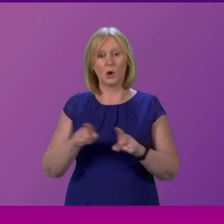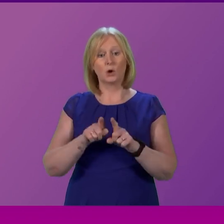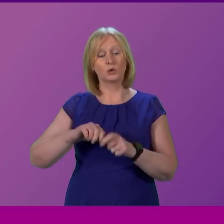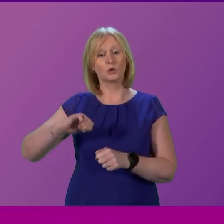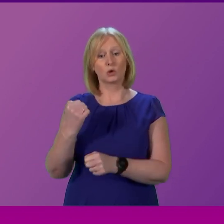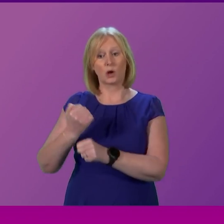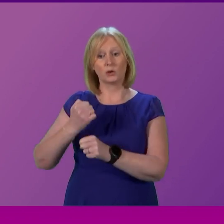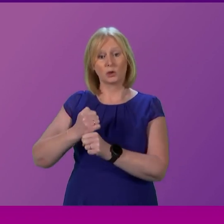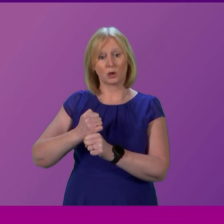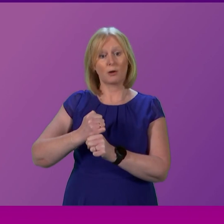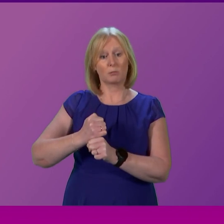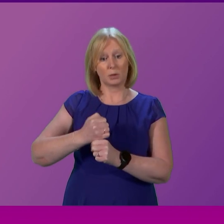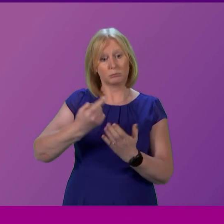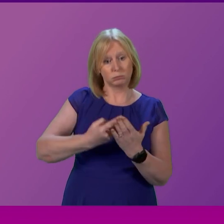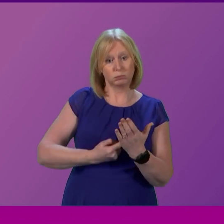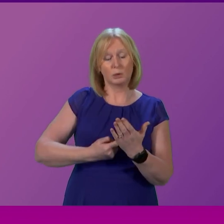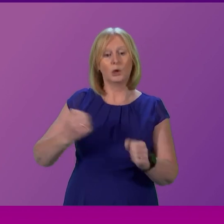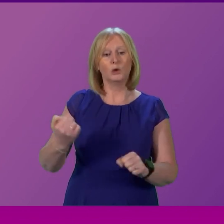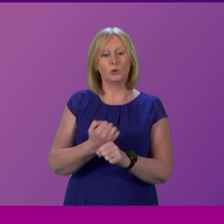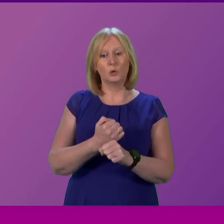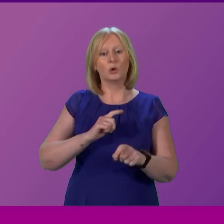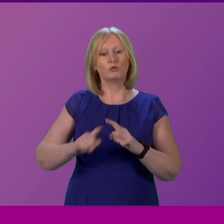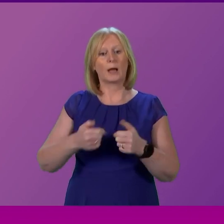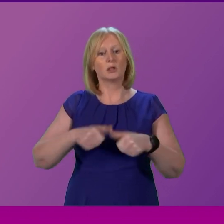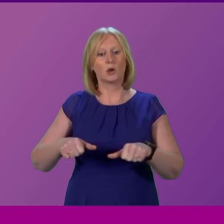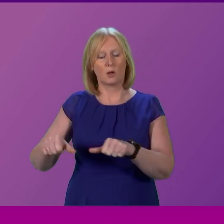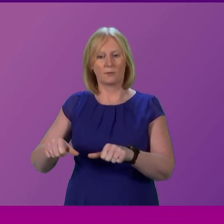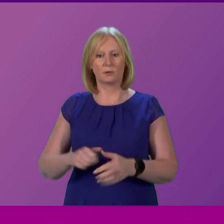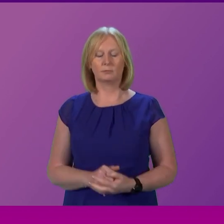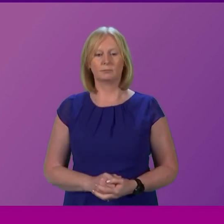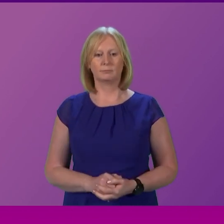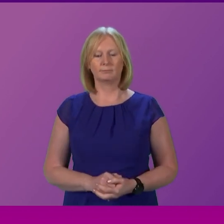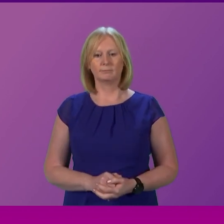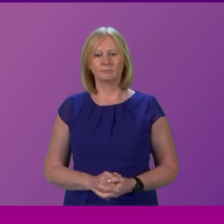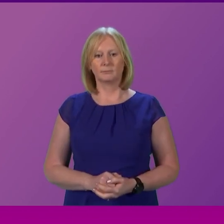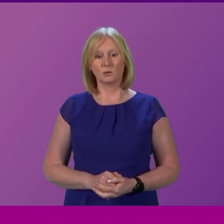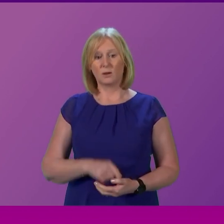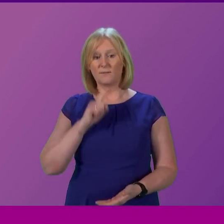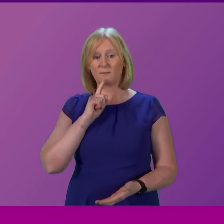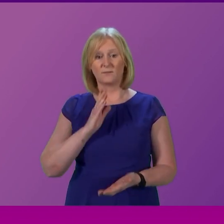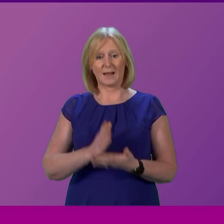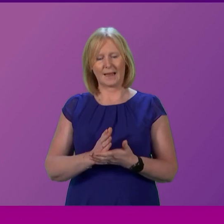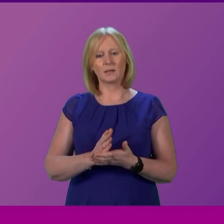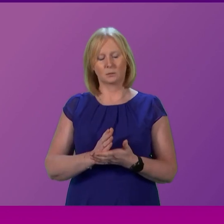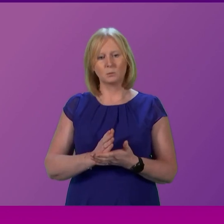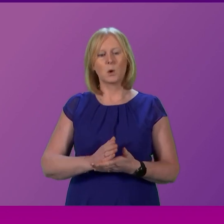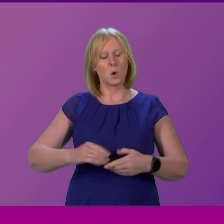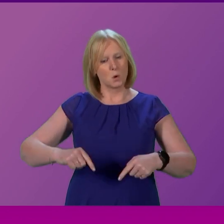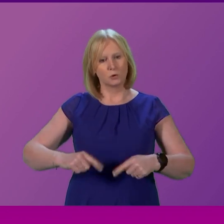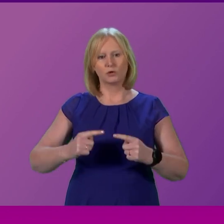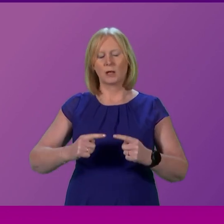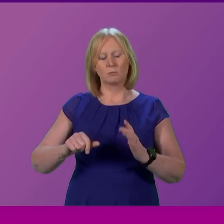is taking to address them. Let me begin by stating a simple fact, that this is the single most challenging winter